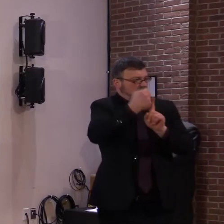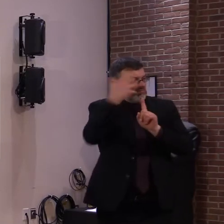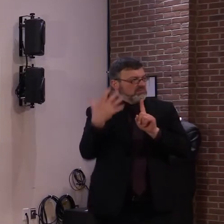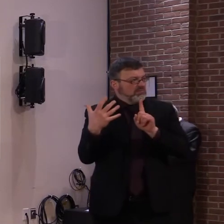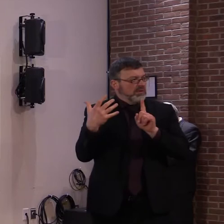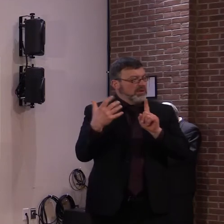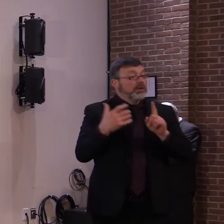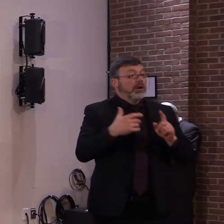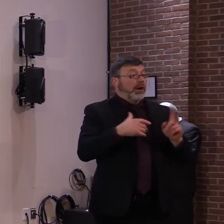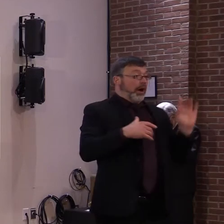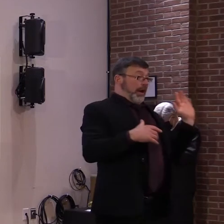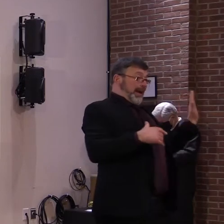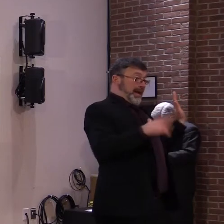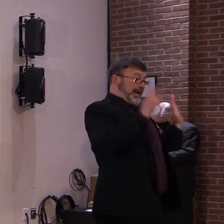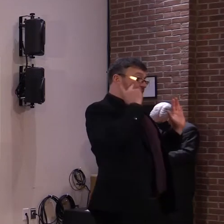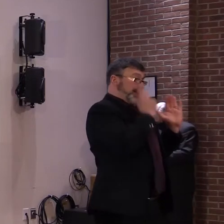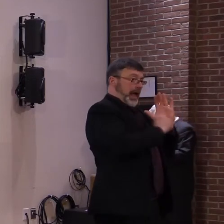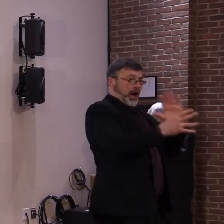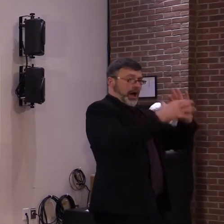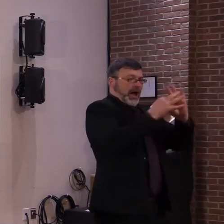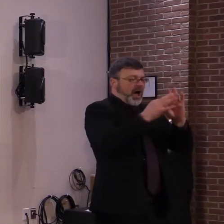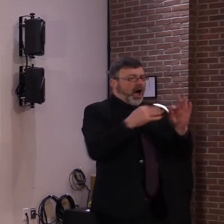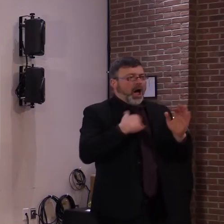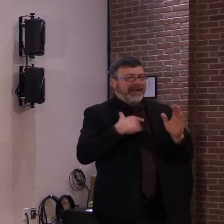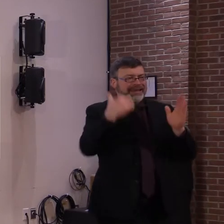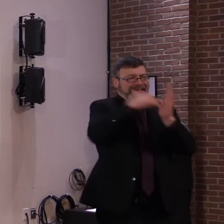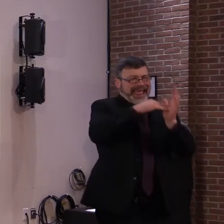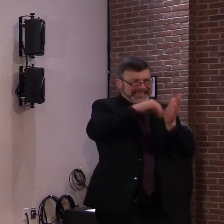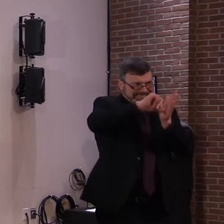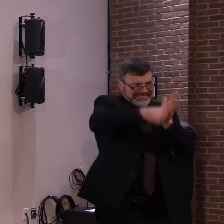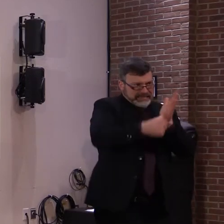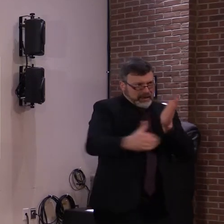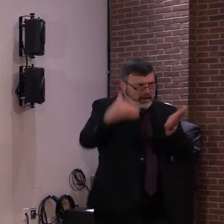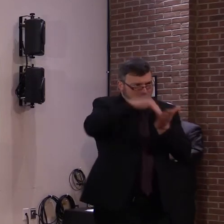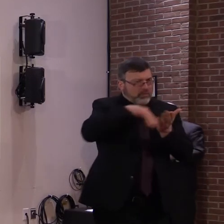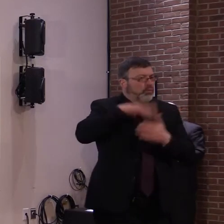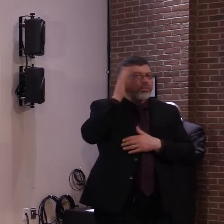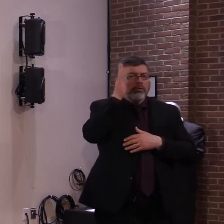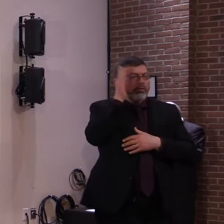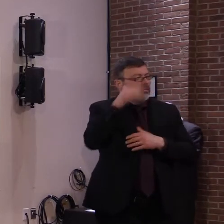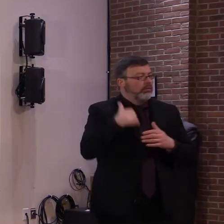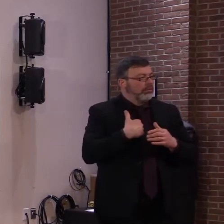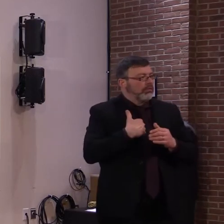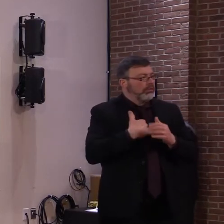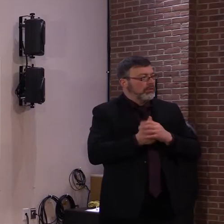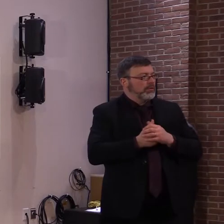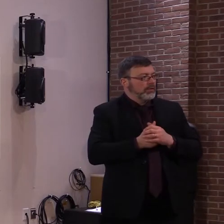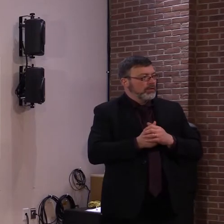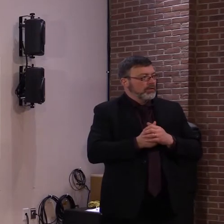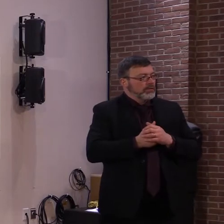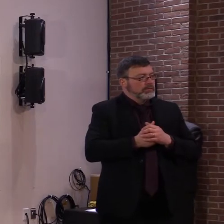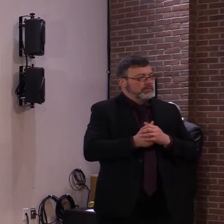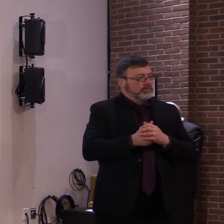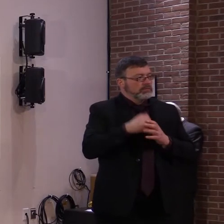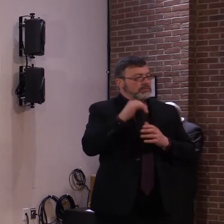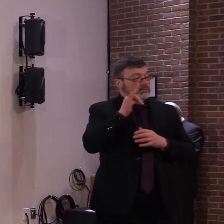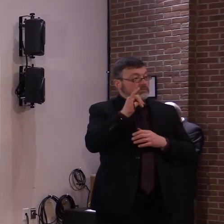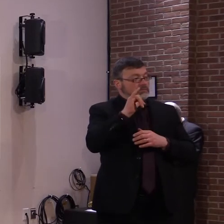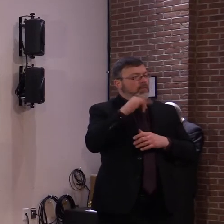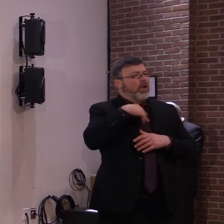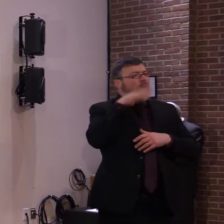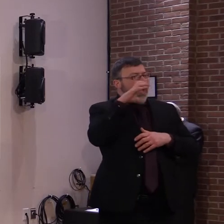I'll provide some new information. But first, I'd like to just step back for a moment. I know many people